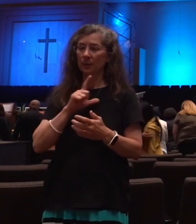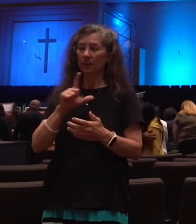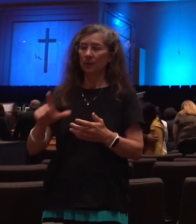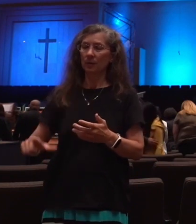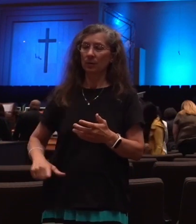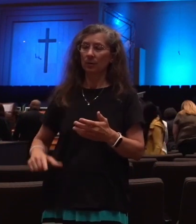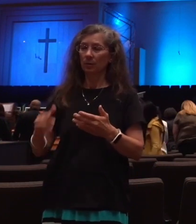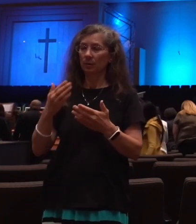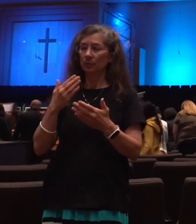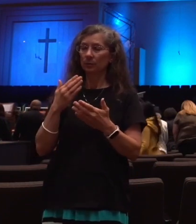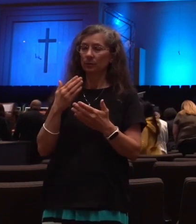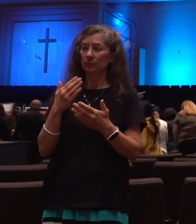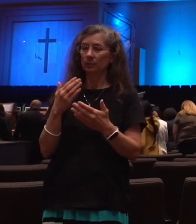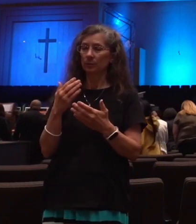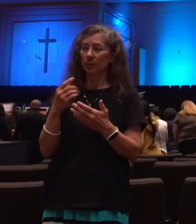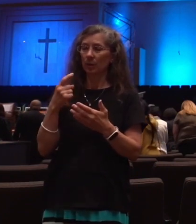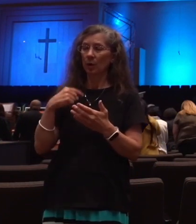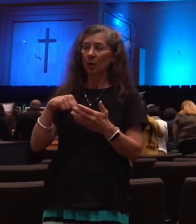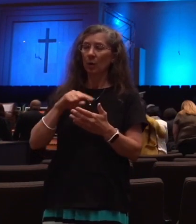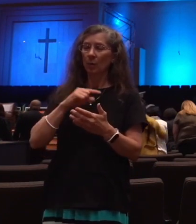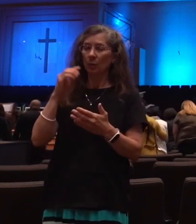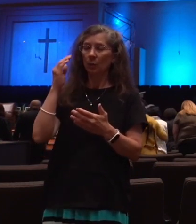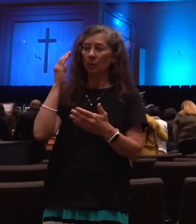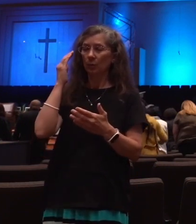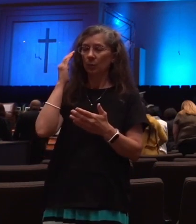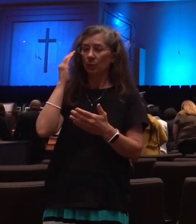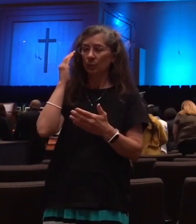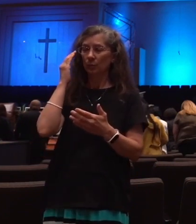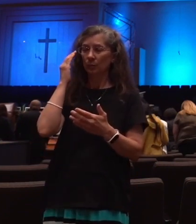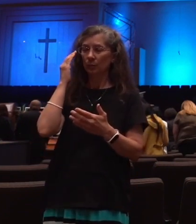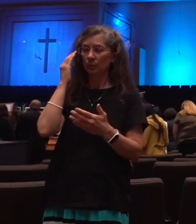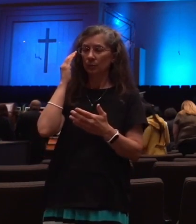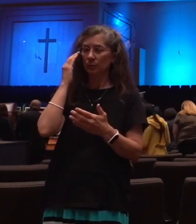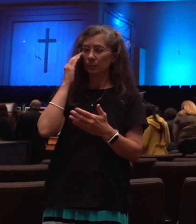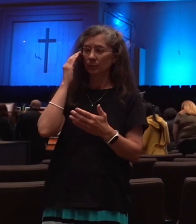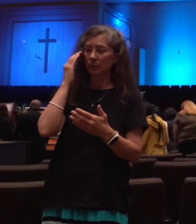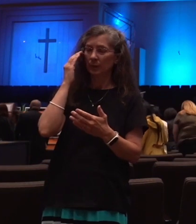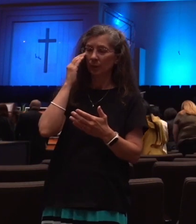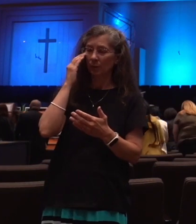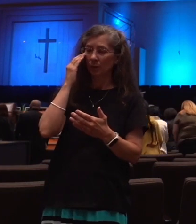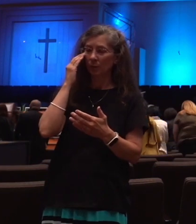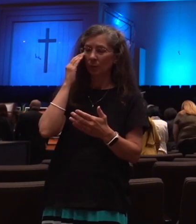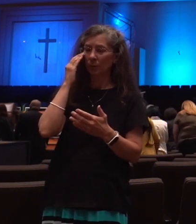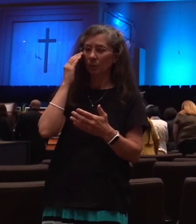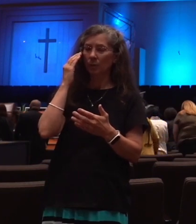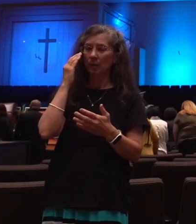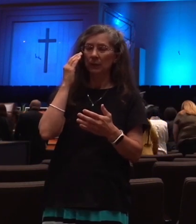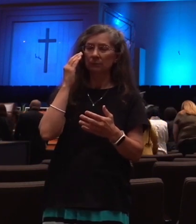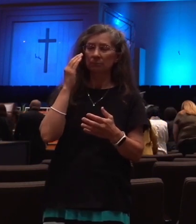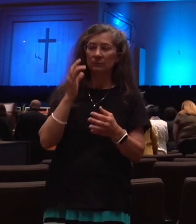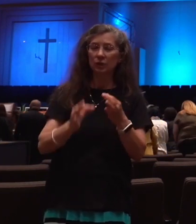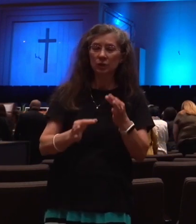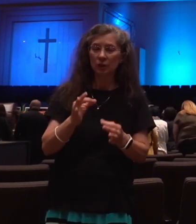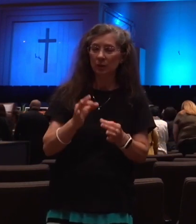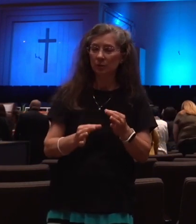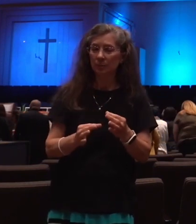that it's for salvation and hopefully many, many millions of people, even in the tribulation,